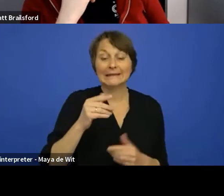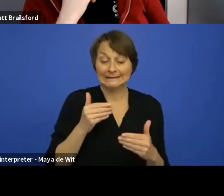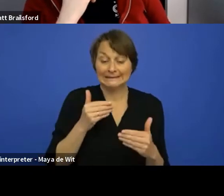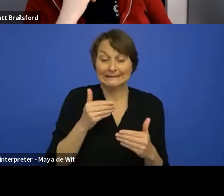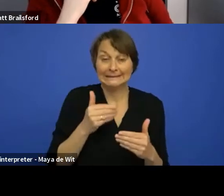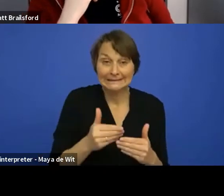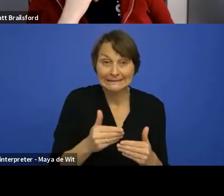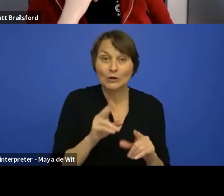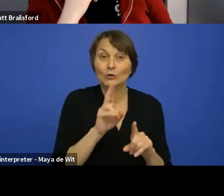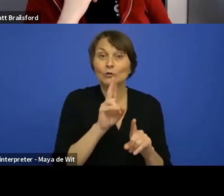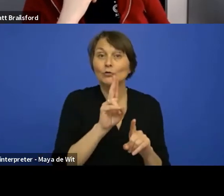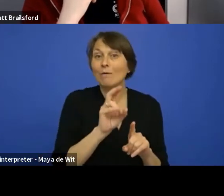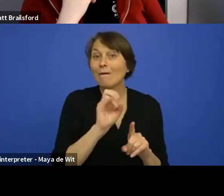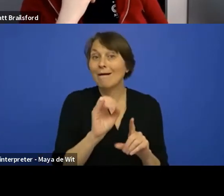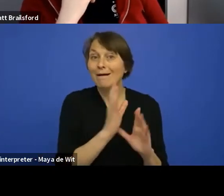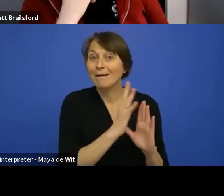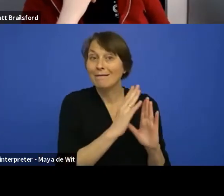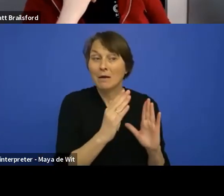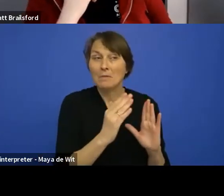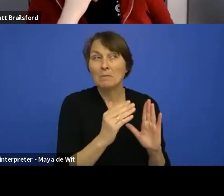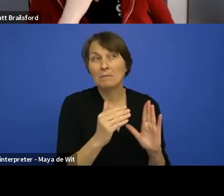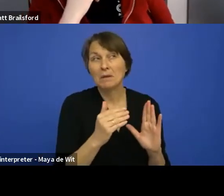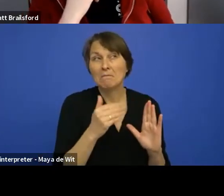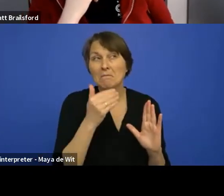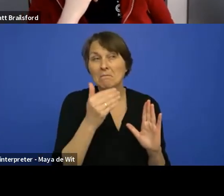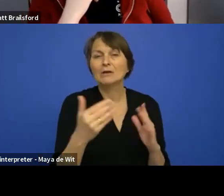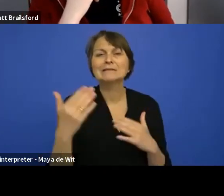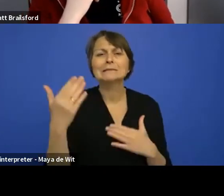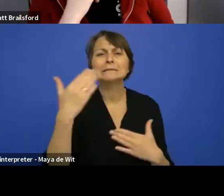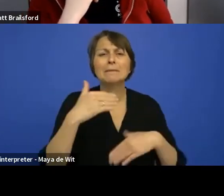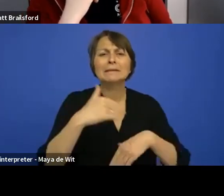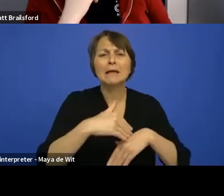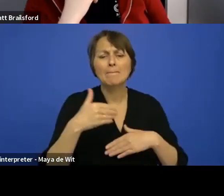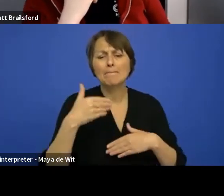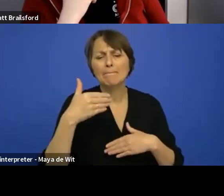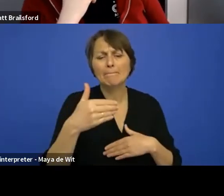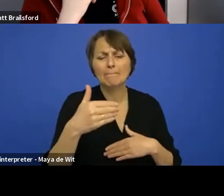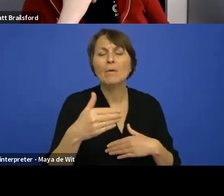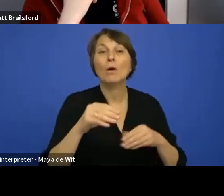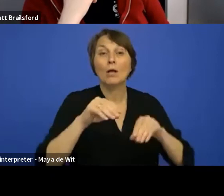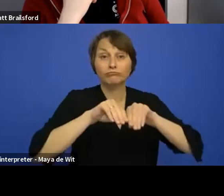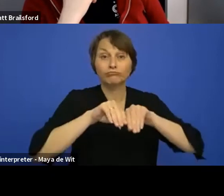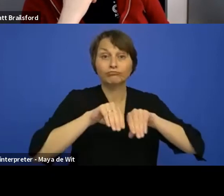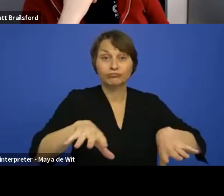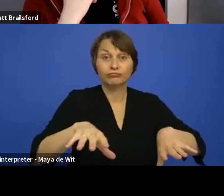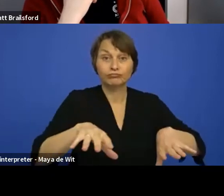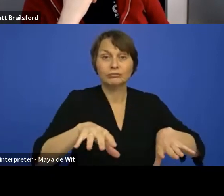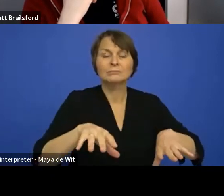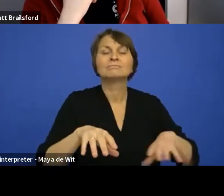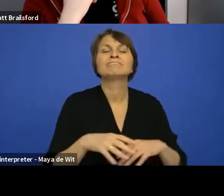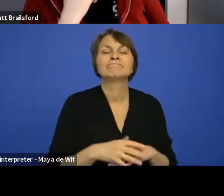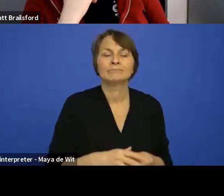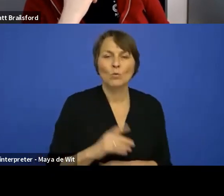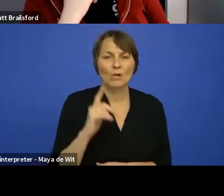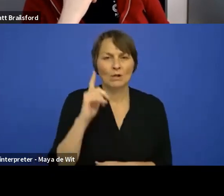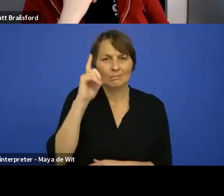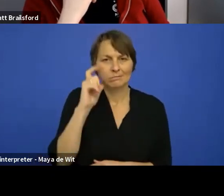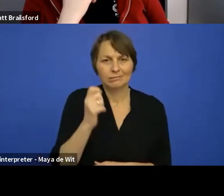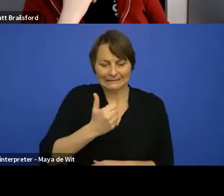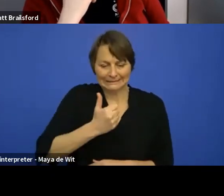late summer or something like that. So that's not very far away. Uh, and we'll start, you know, using it in our own packages and we're going to do